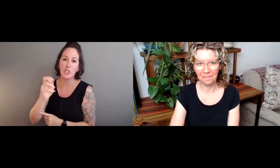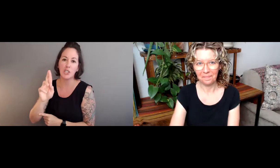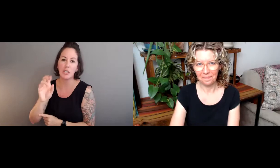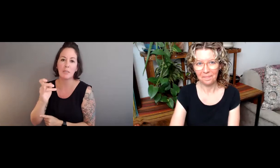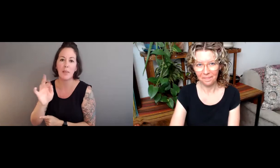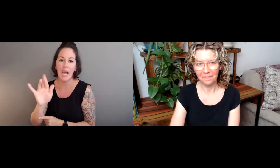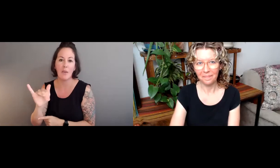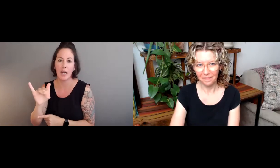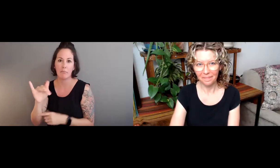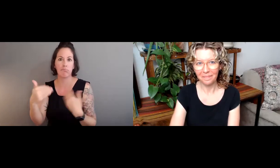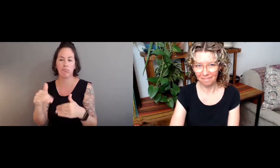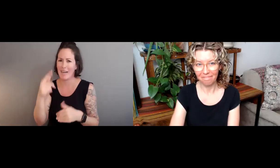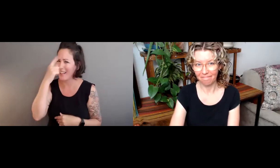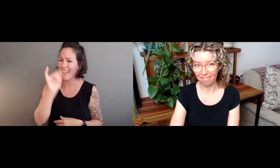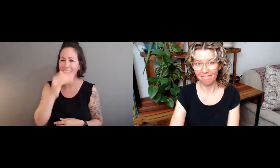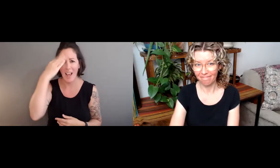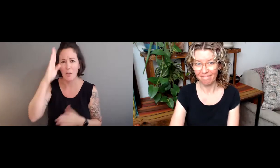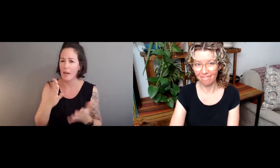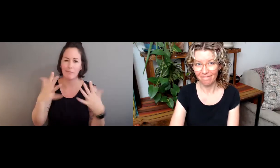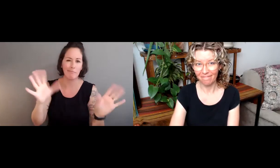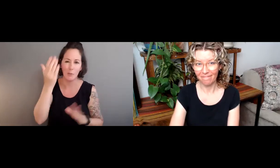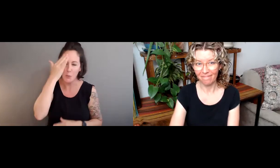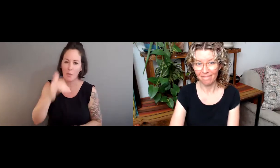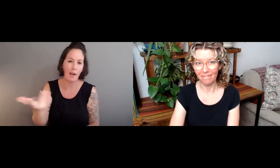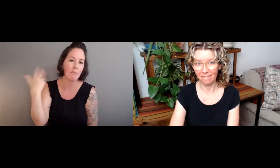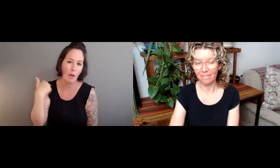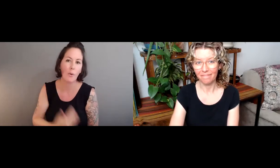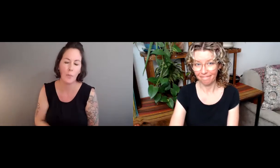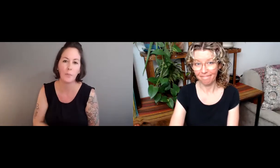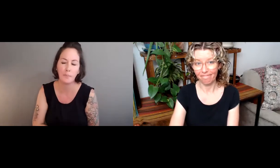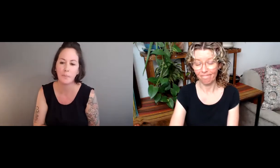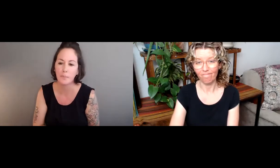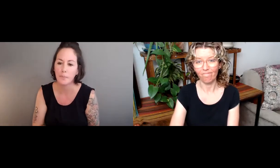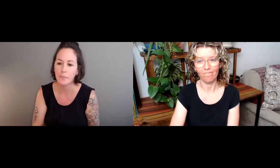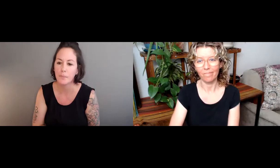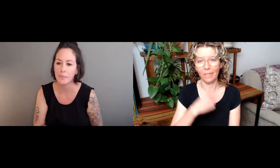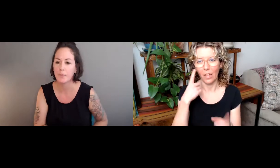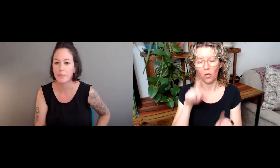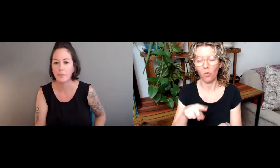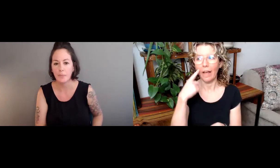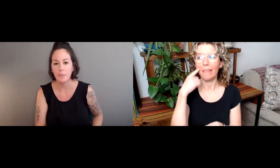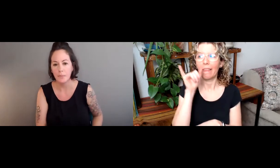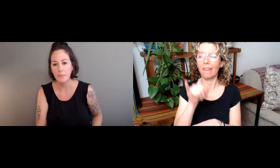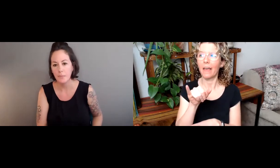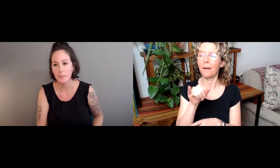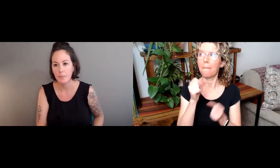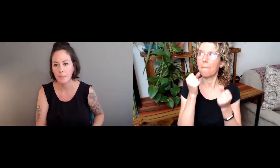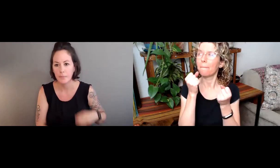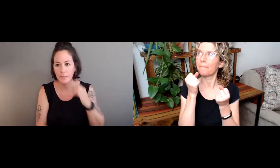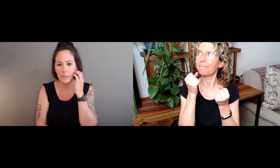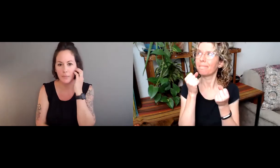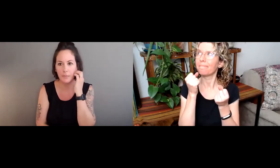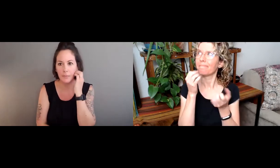think about and dialogue about that among the communities. And I know the anthropologists have known that for a long time.